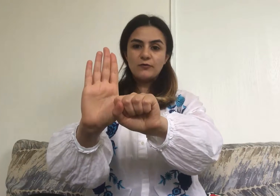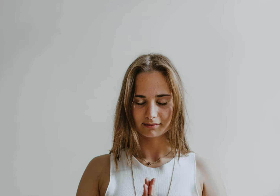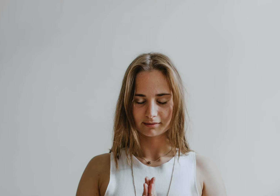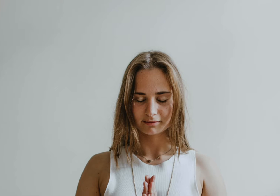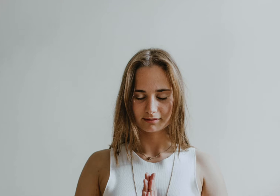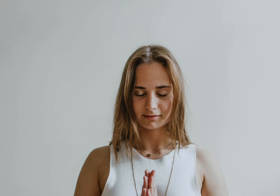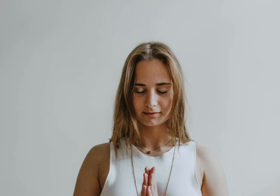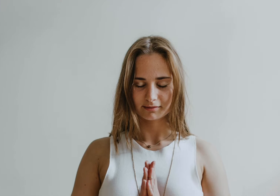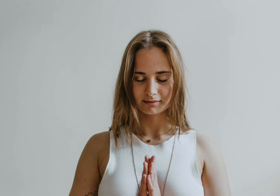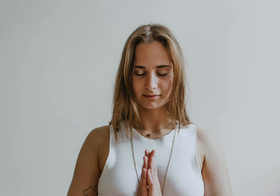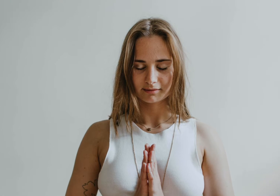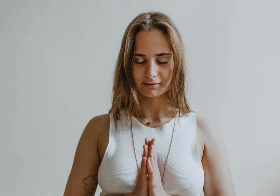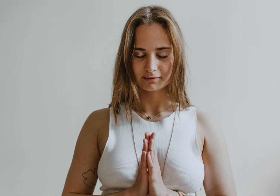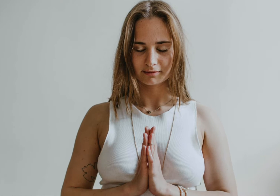through this time.